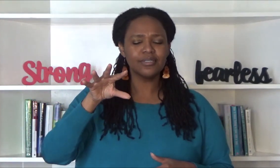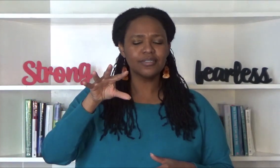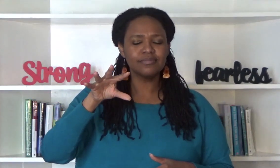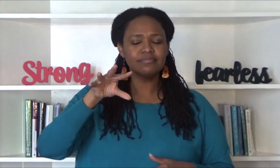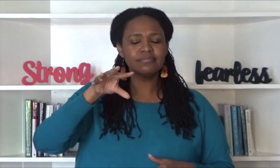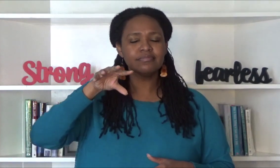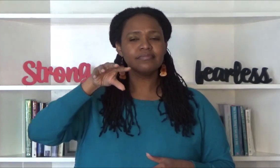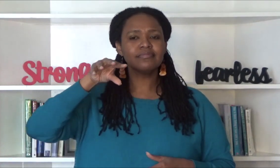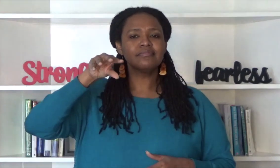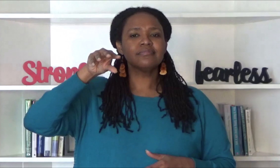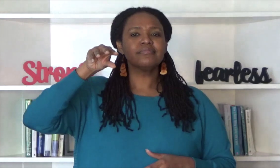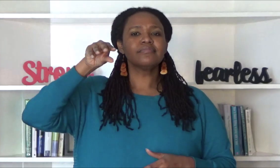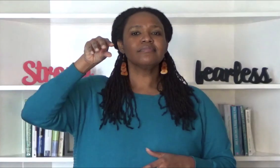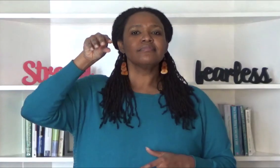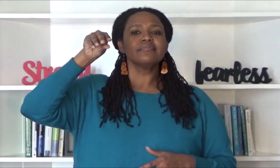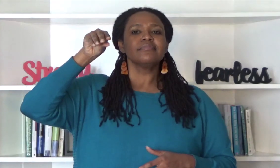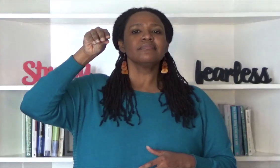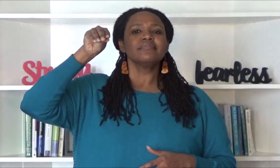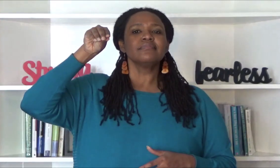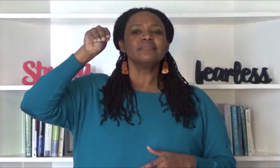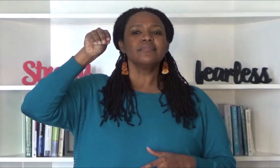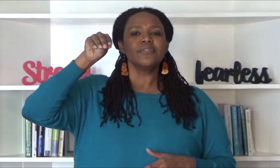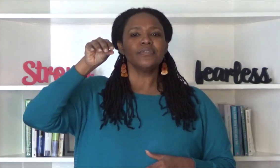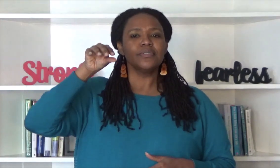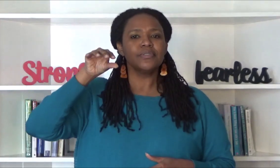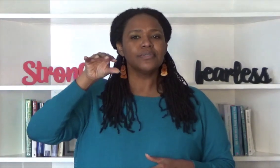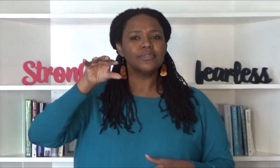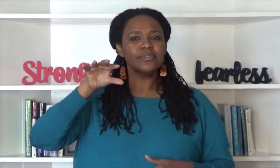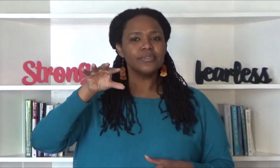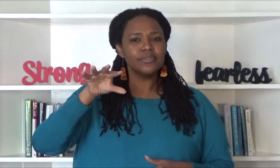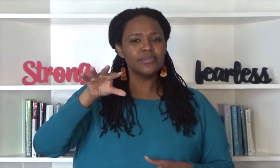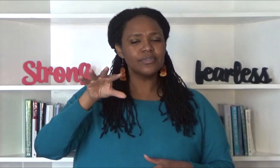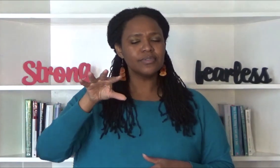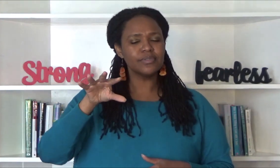slow controlled breaths